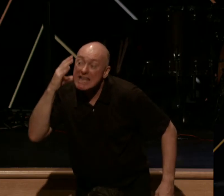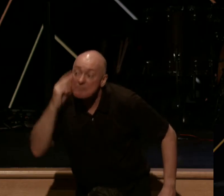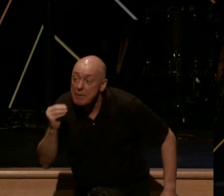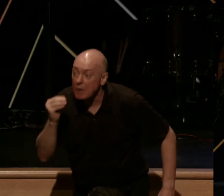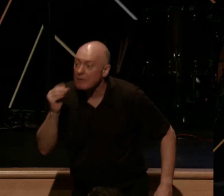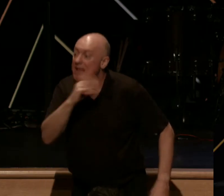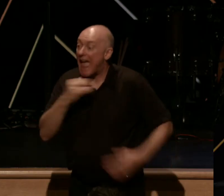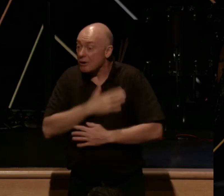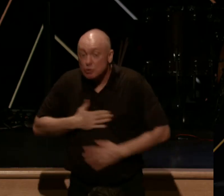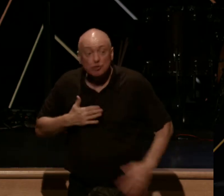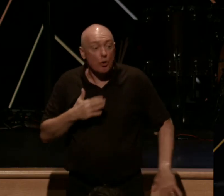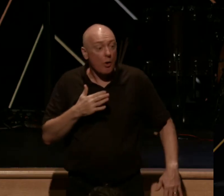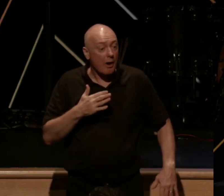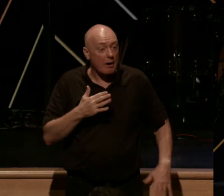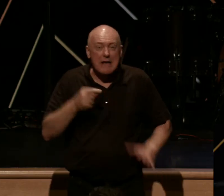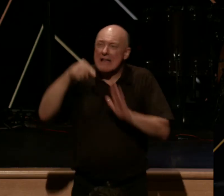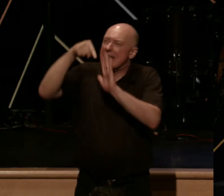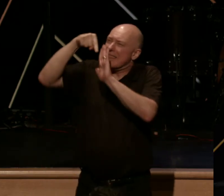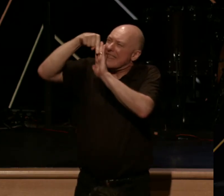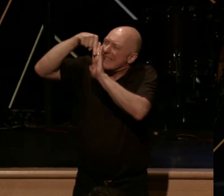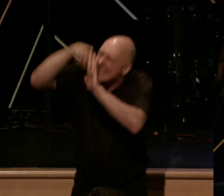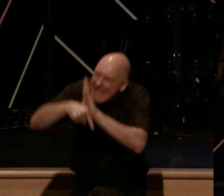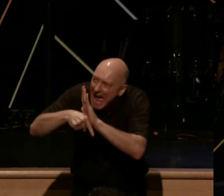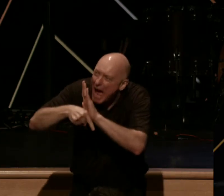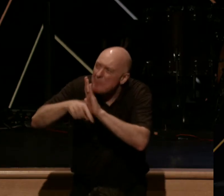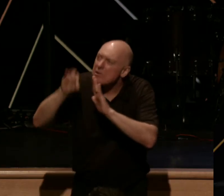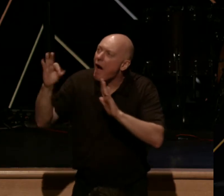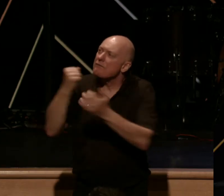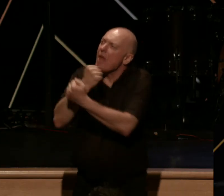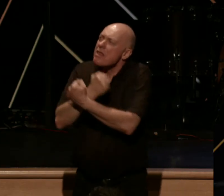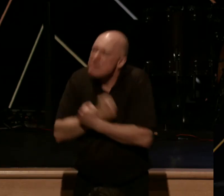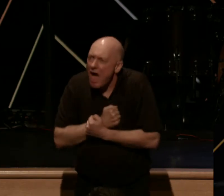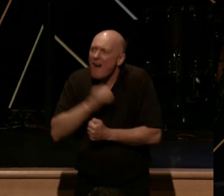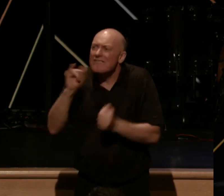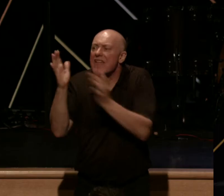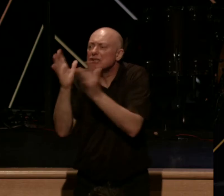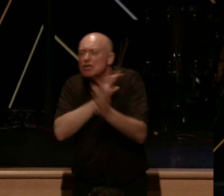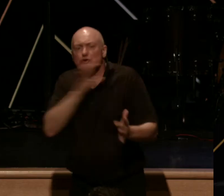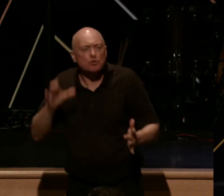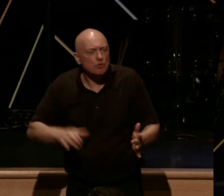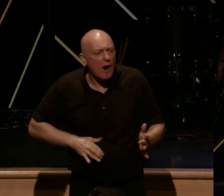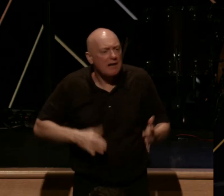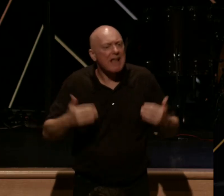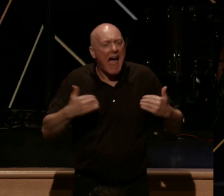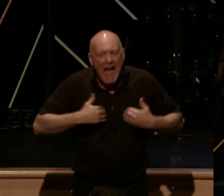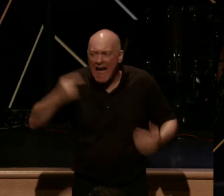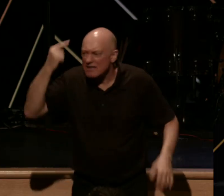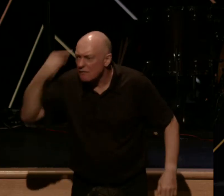enjoying the depths of the love that Jesus Christ has for you?